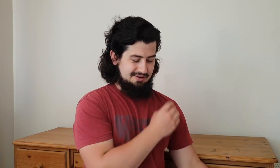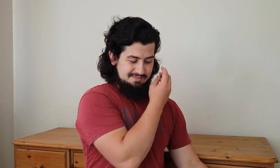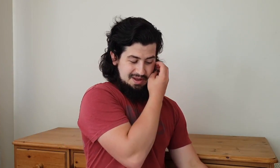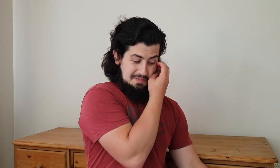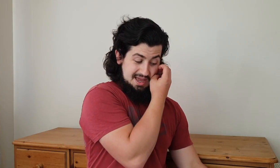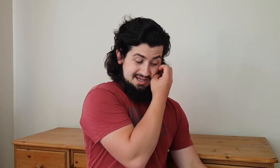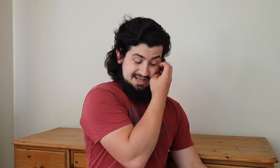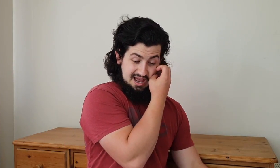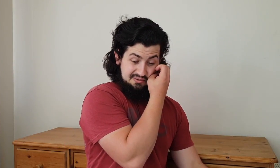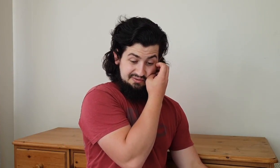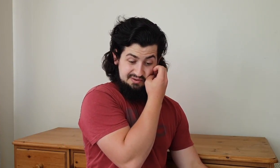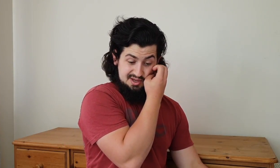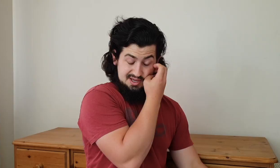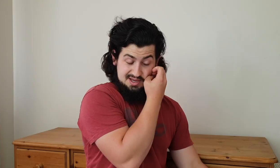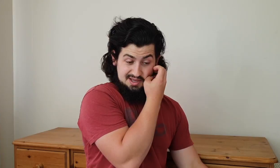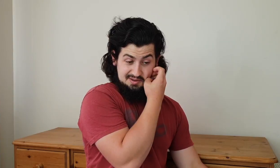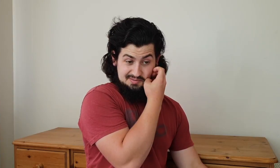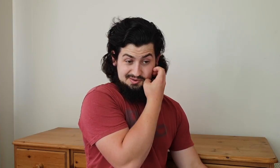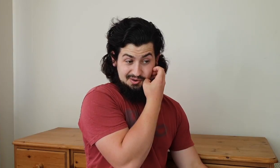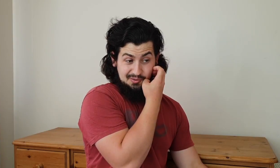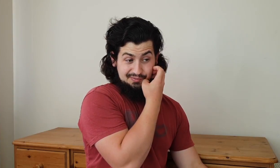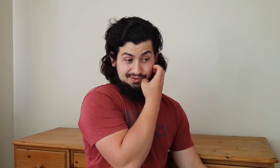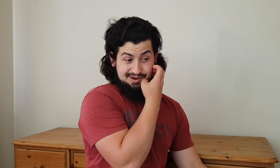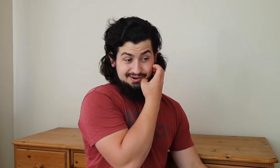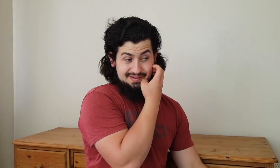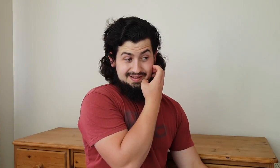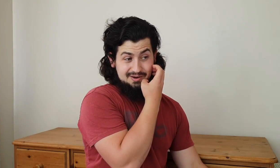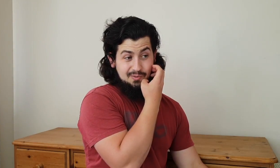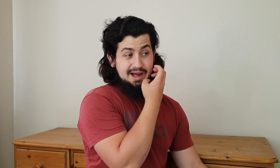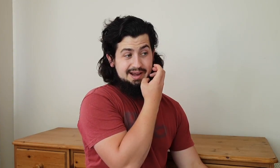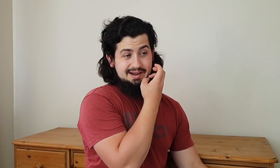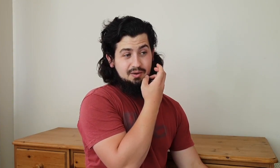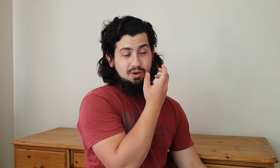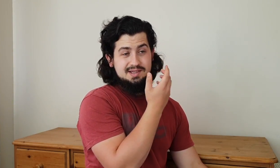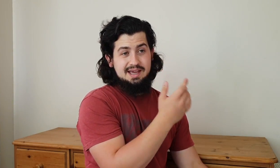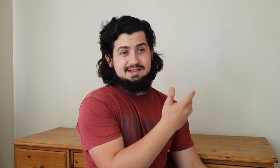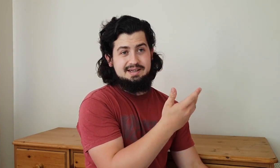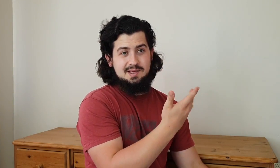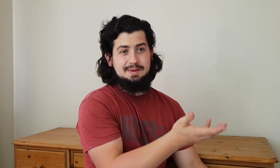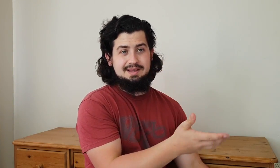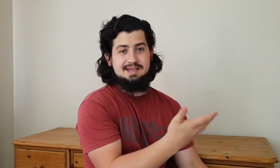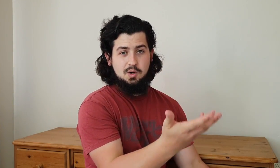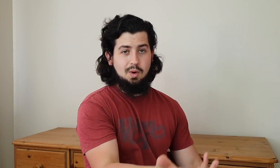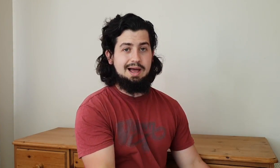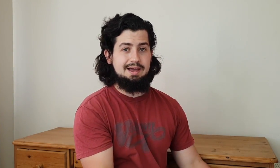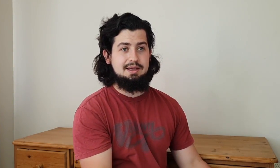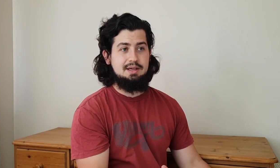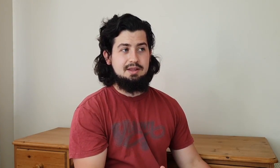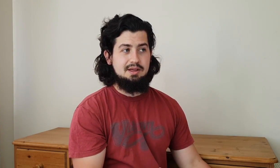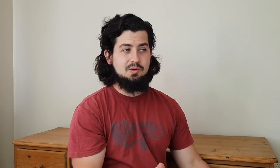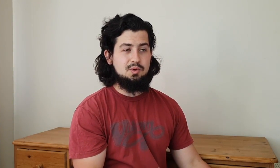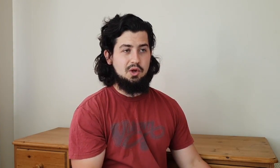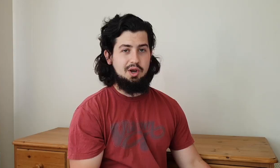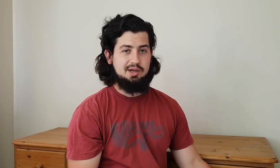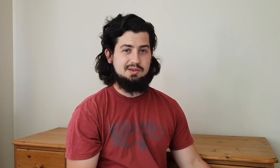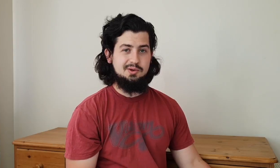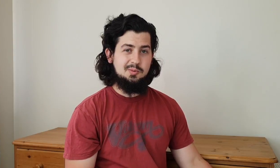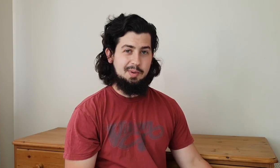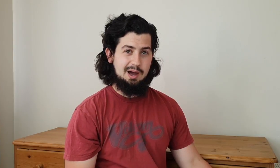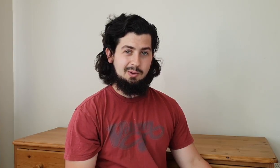know being deaf you know in a way like whilst it is a disability in a way it's also like a superpower